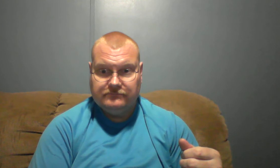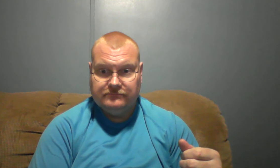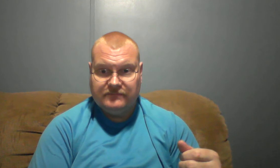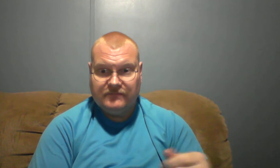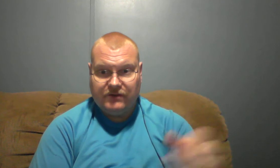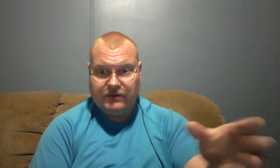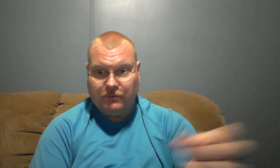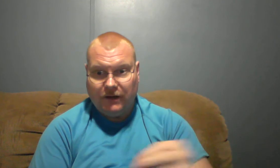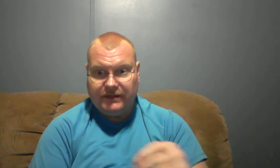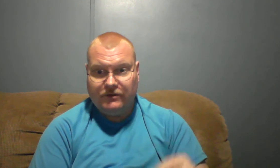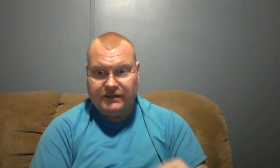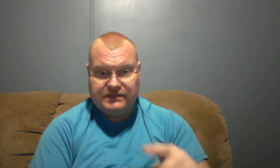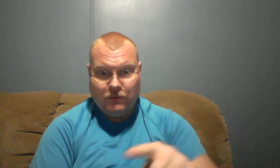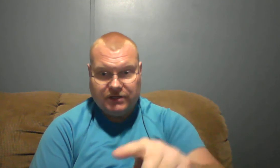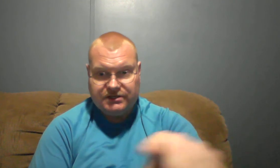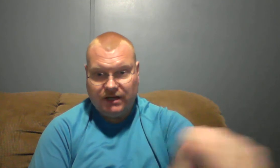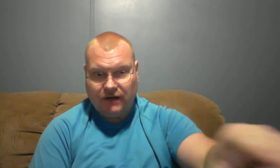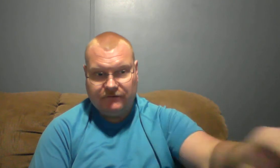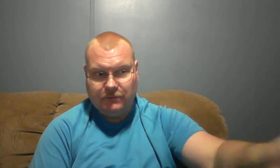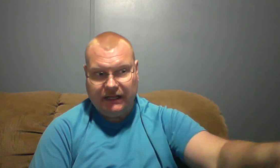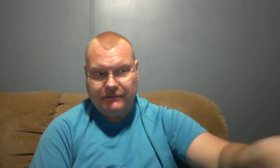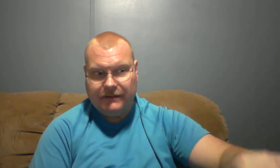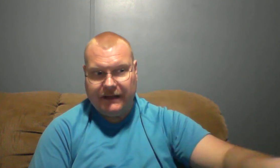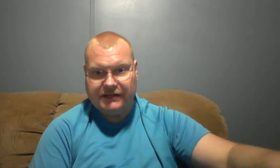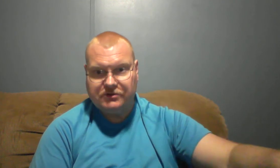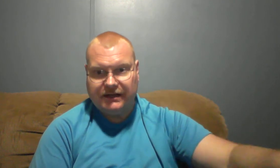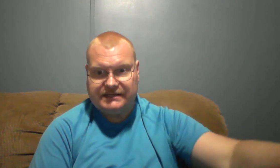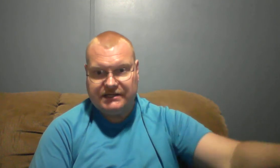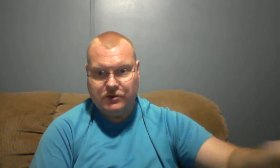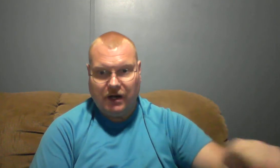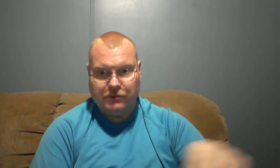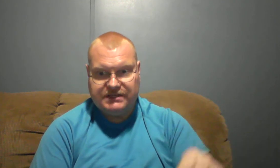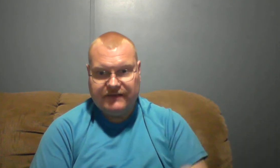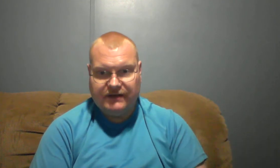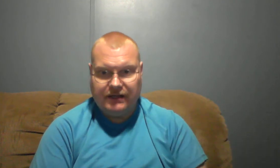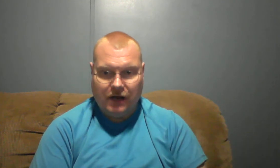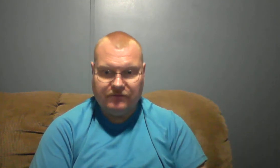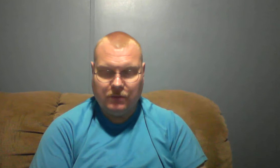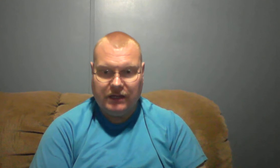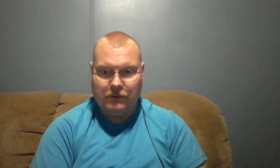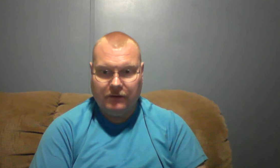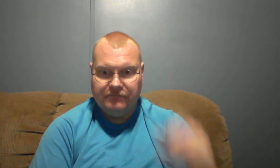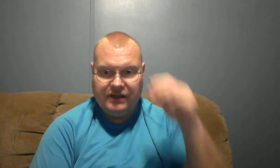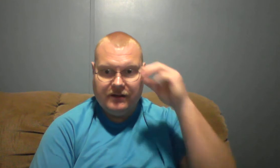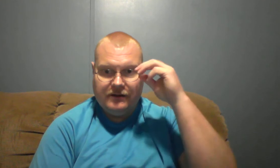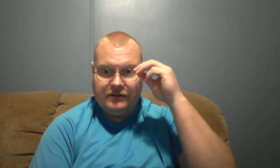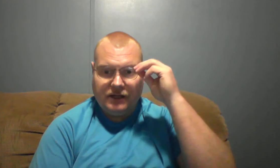you know they were probably too busy watching the offering plate being passed around see who all was given an offering plate well you know